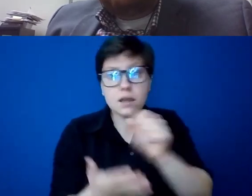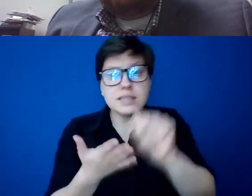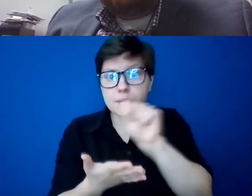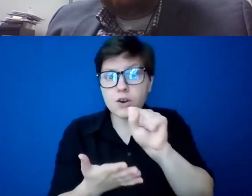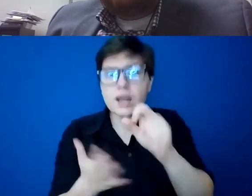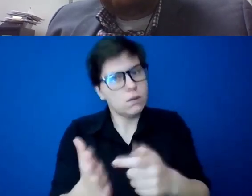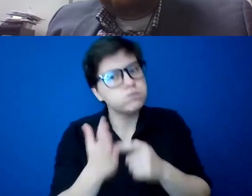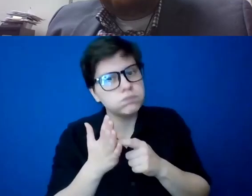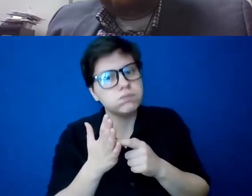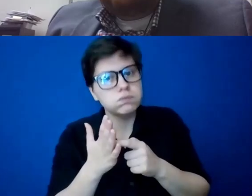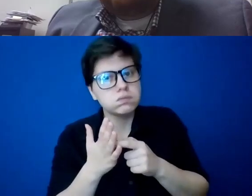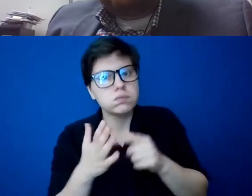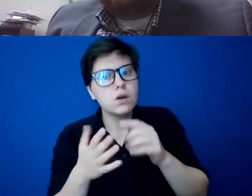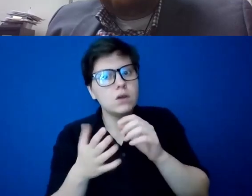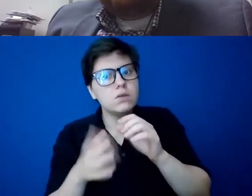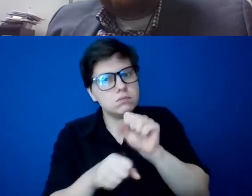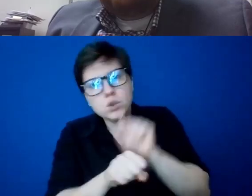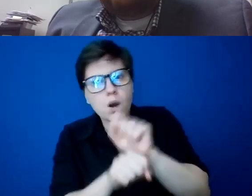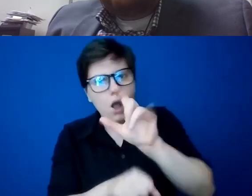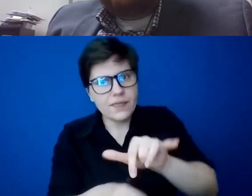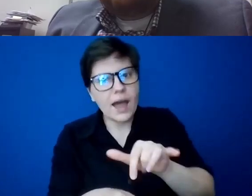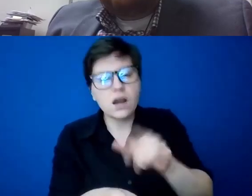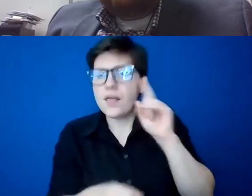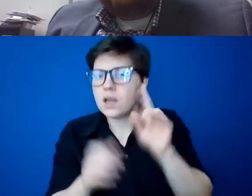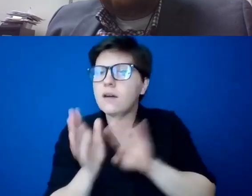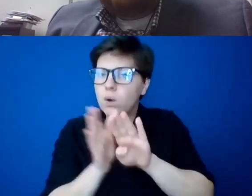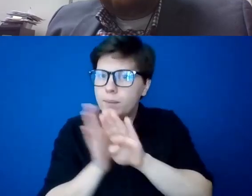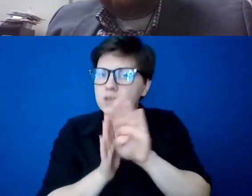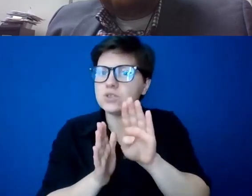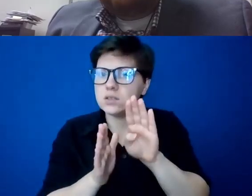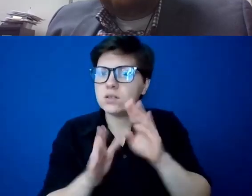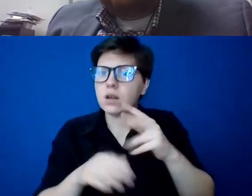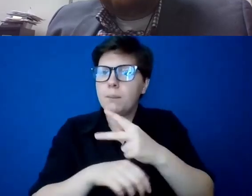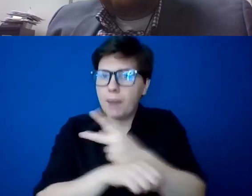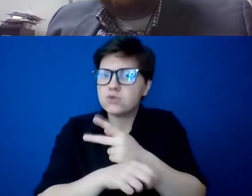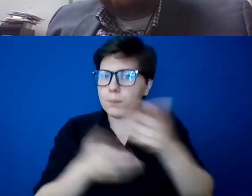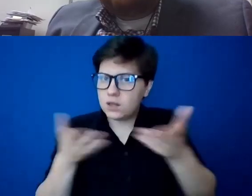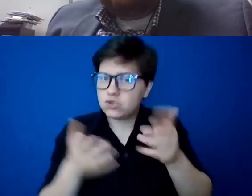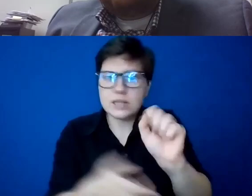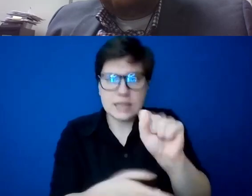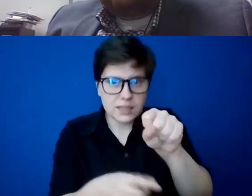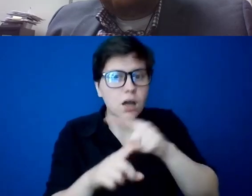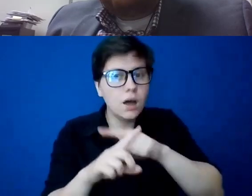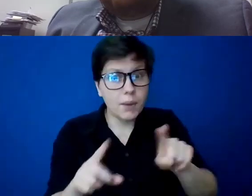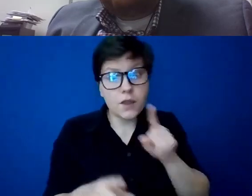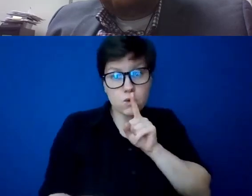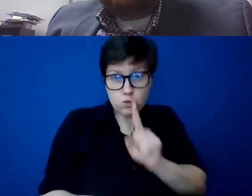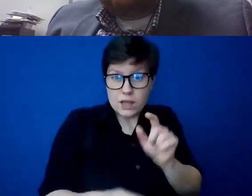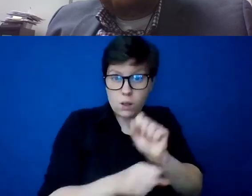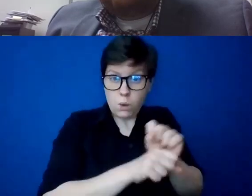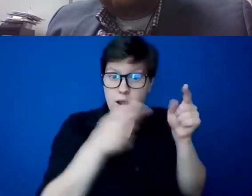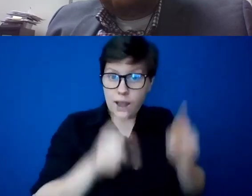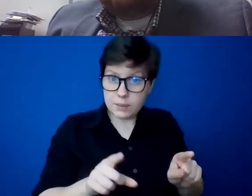going to have to do work. And I think there, there is formation, uh, in pastoral ministry, but I think the real work happens when we get